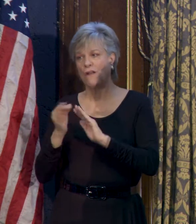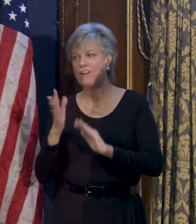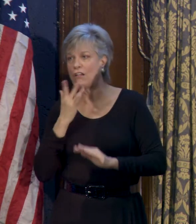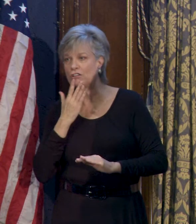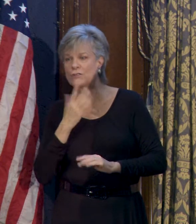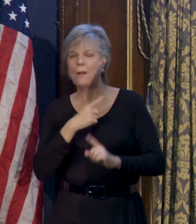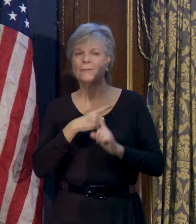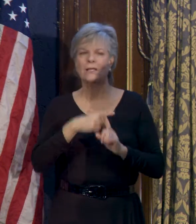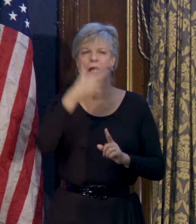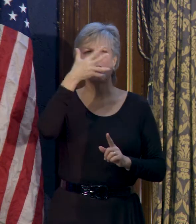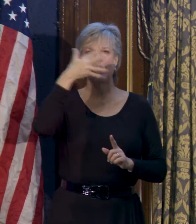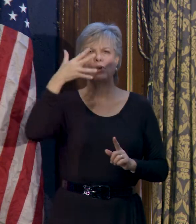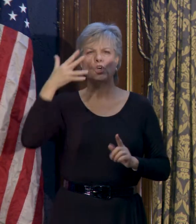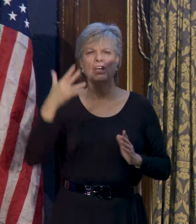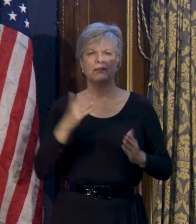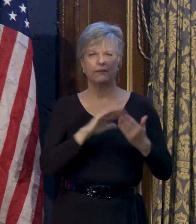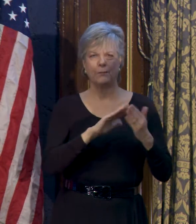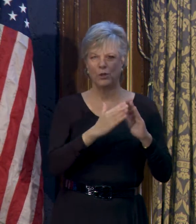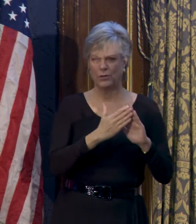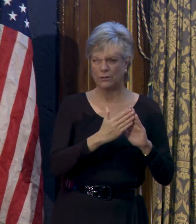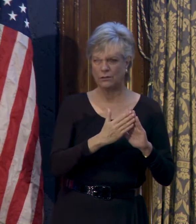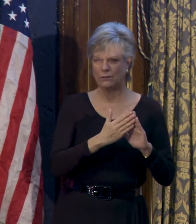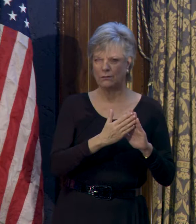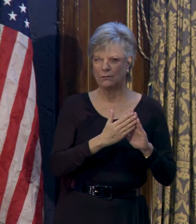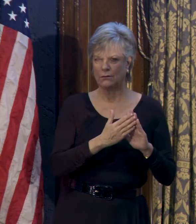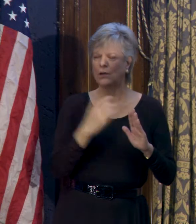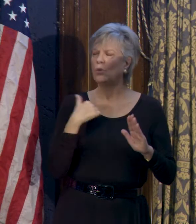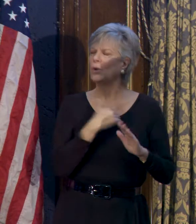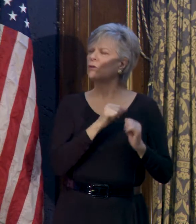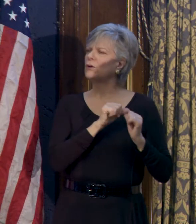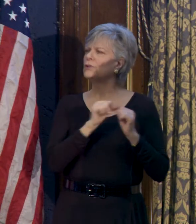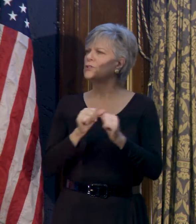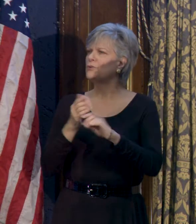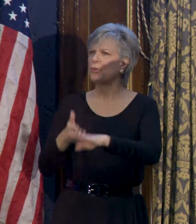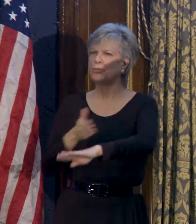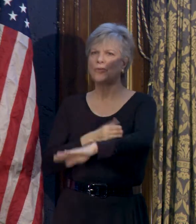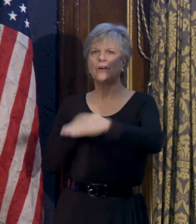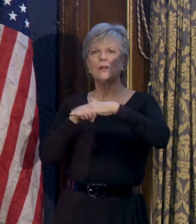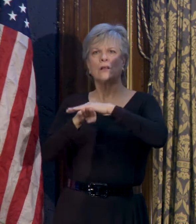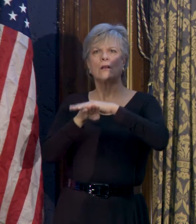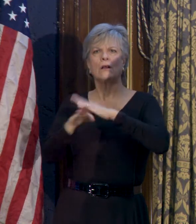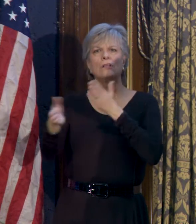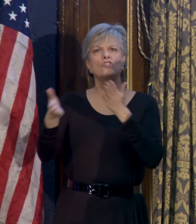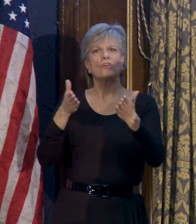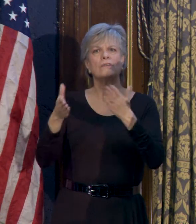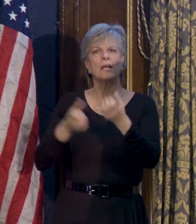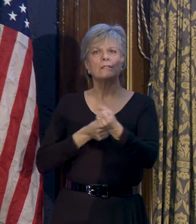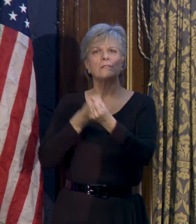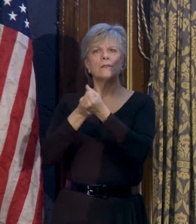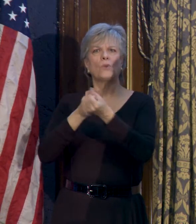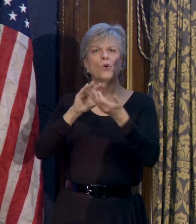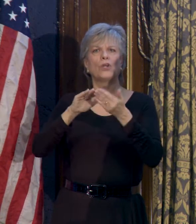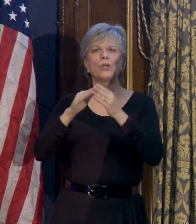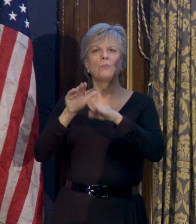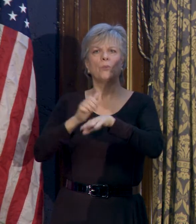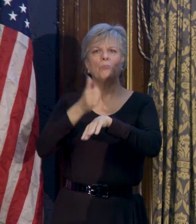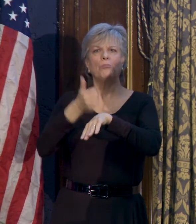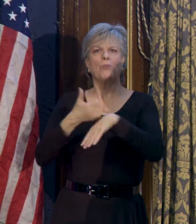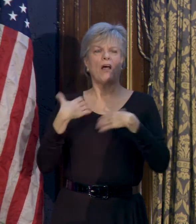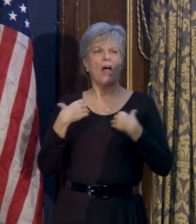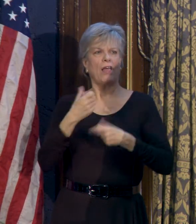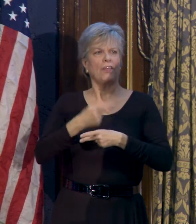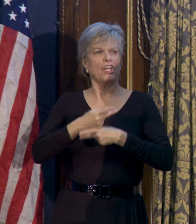communities. To do so, we will continue to improve accessibility of our services and support community-based healthcare